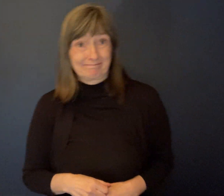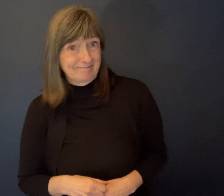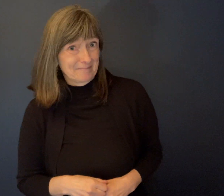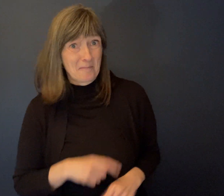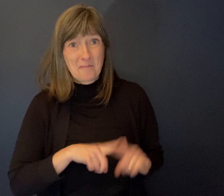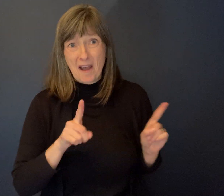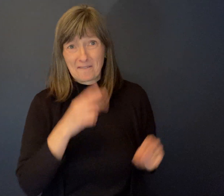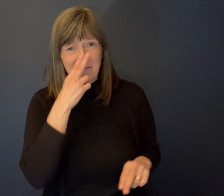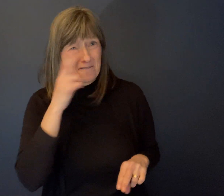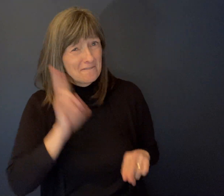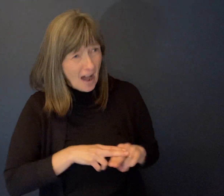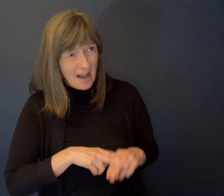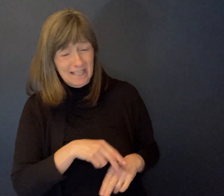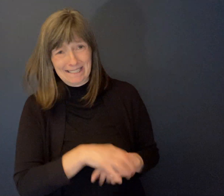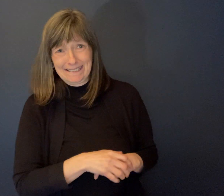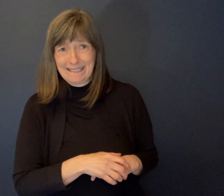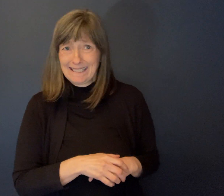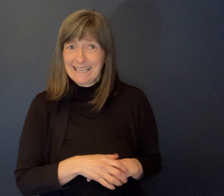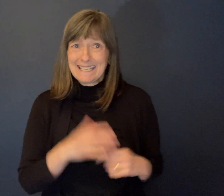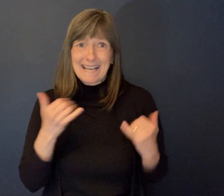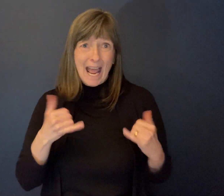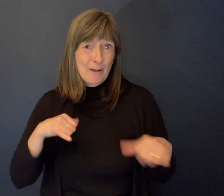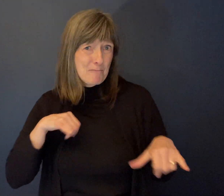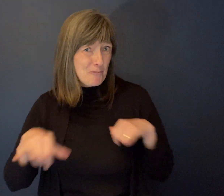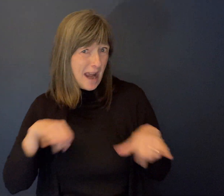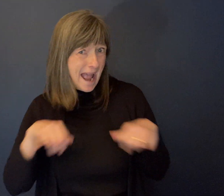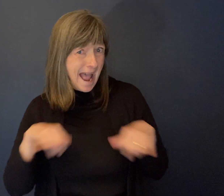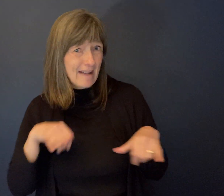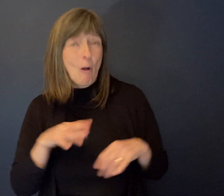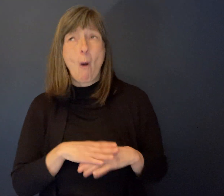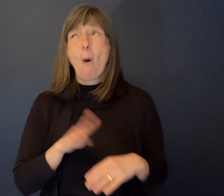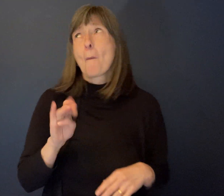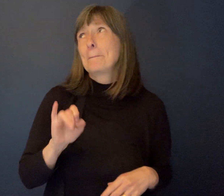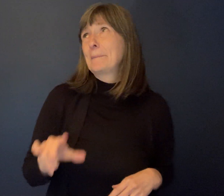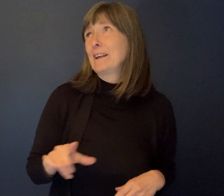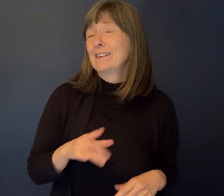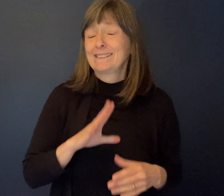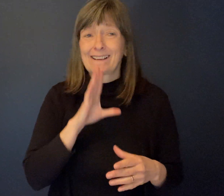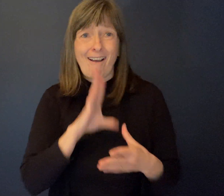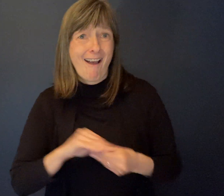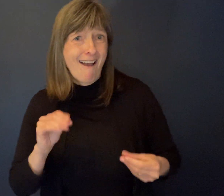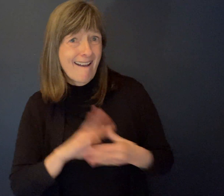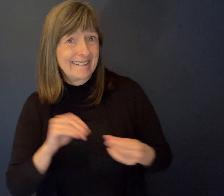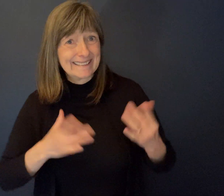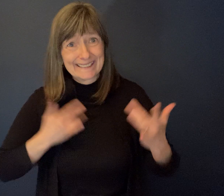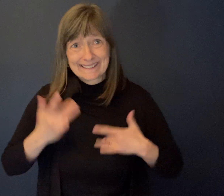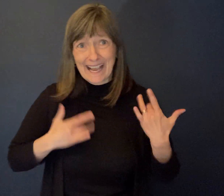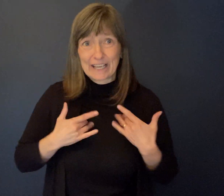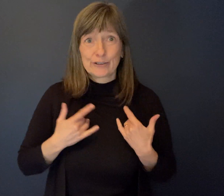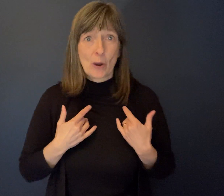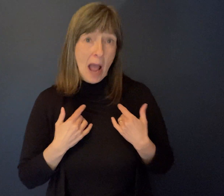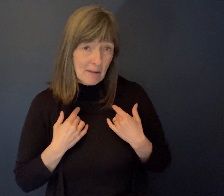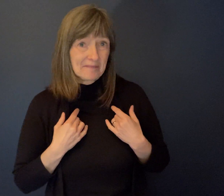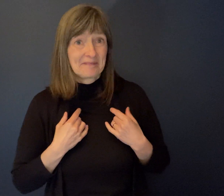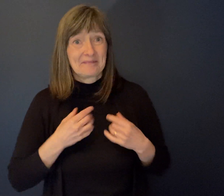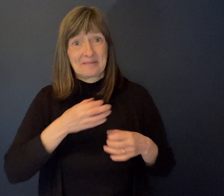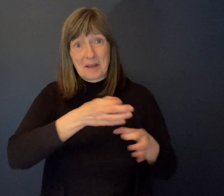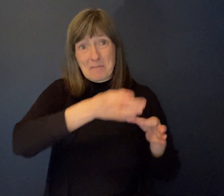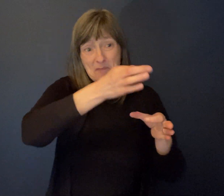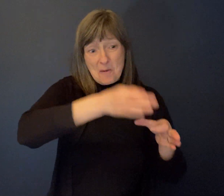You can hear him bragging, I'm sure, till today, talking about that. The excitement. Did it make the news? Oh, it